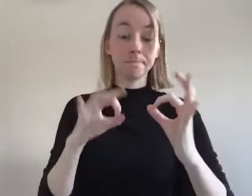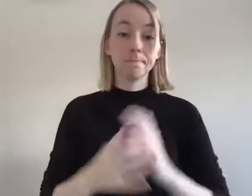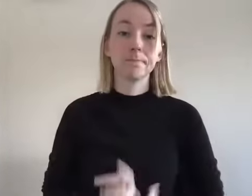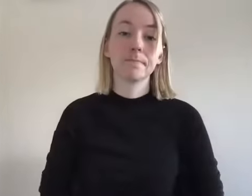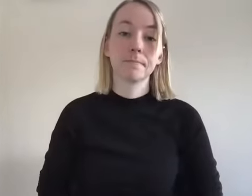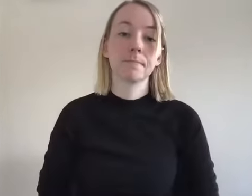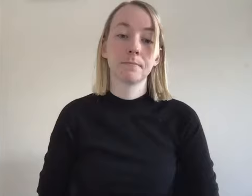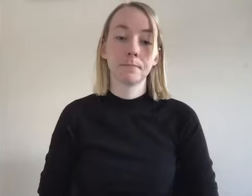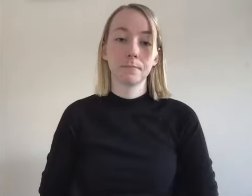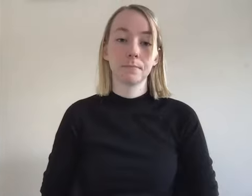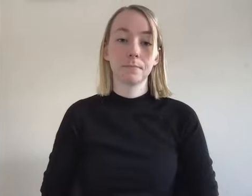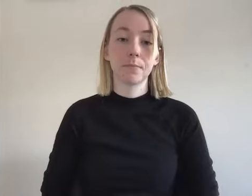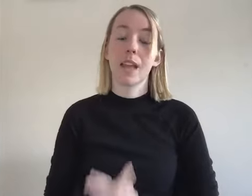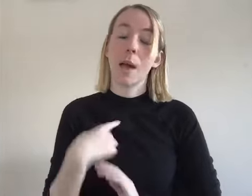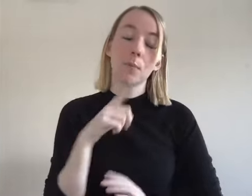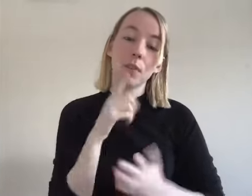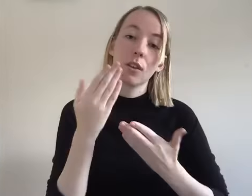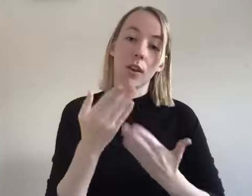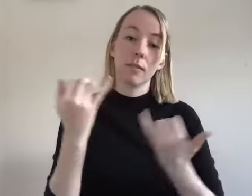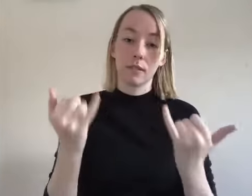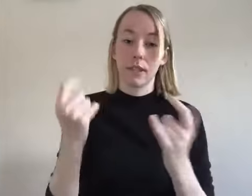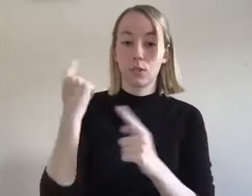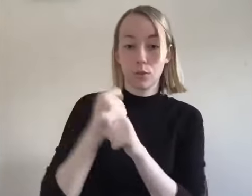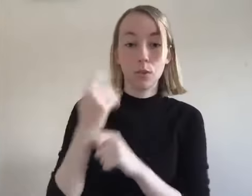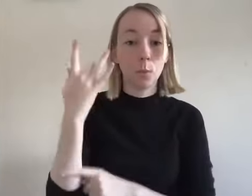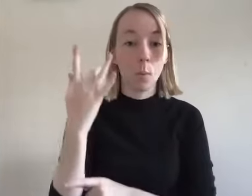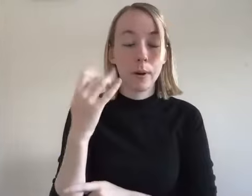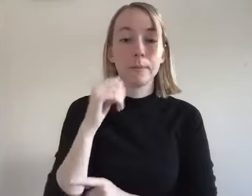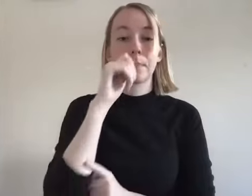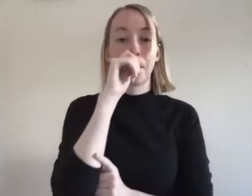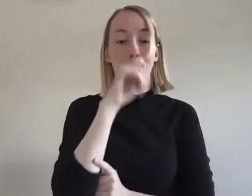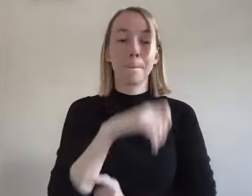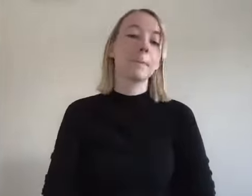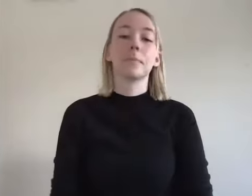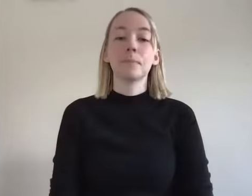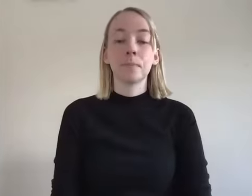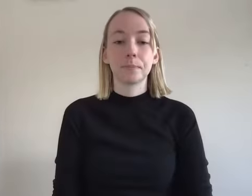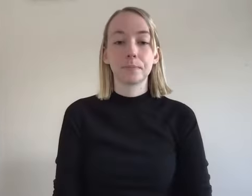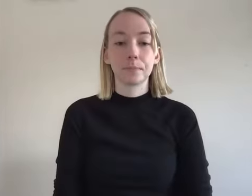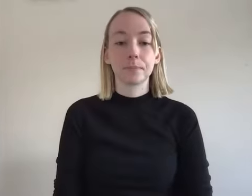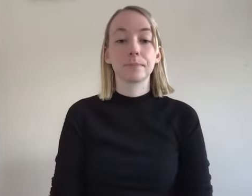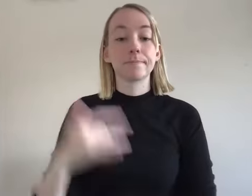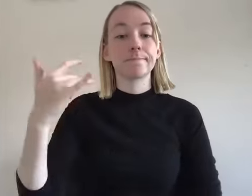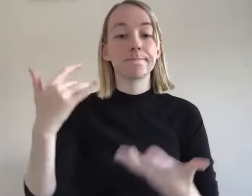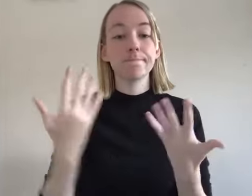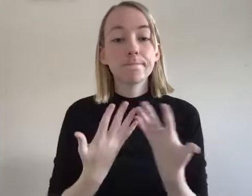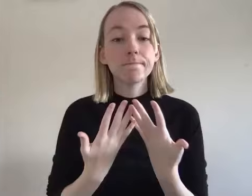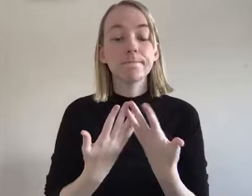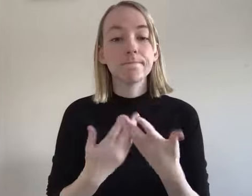i i'm grateful for this tradition because um because